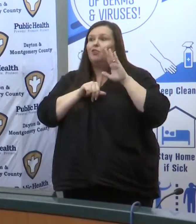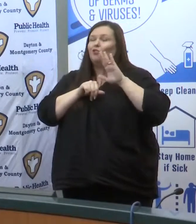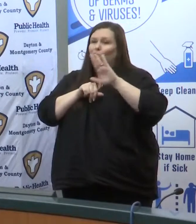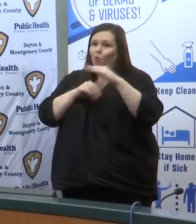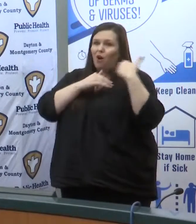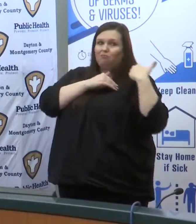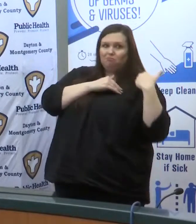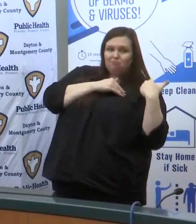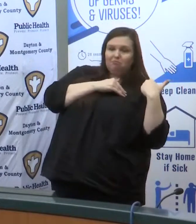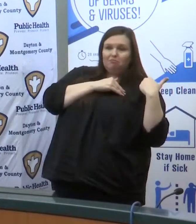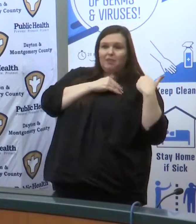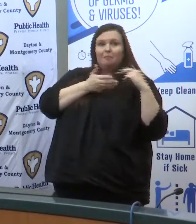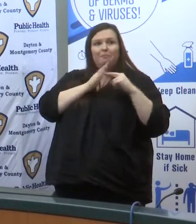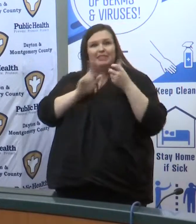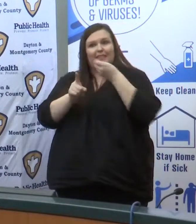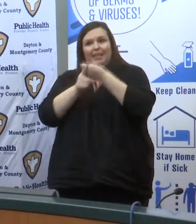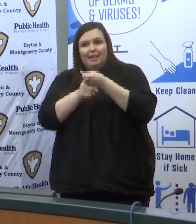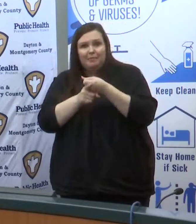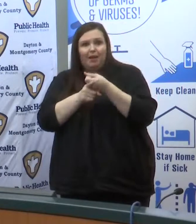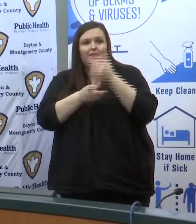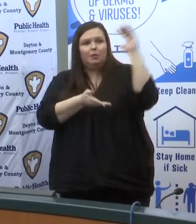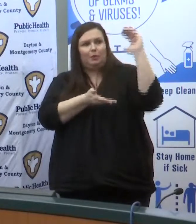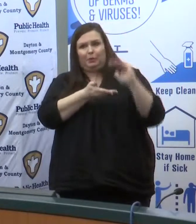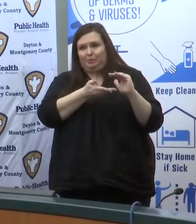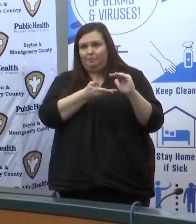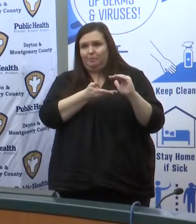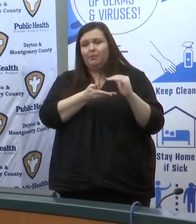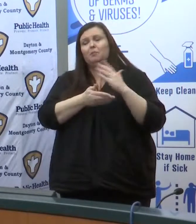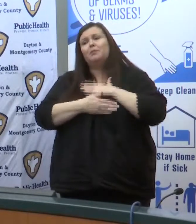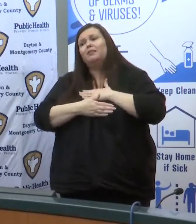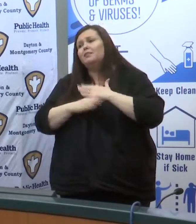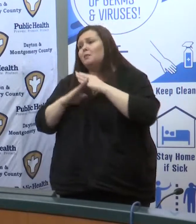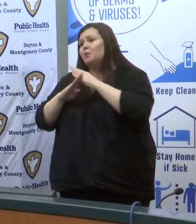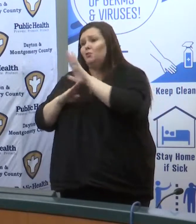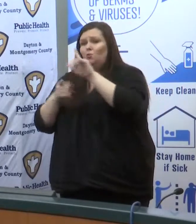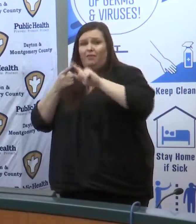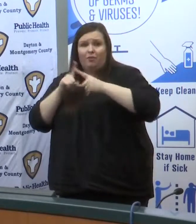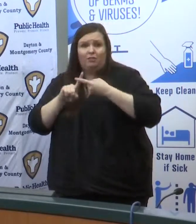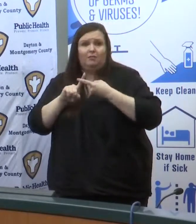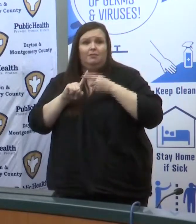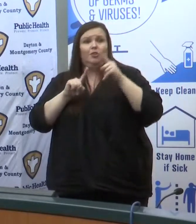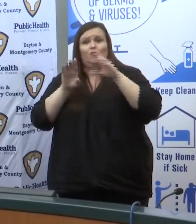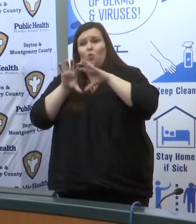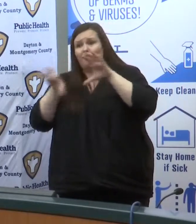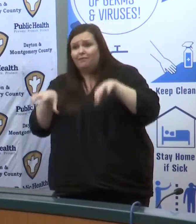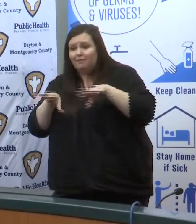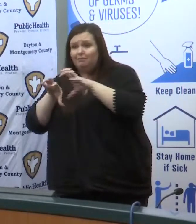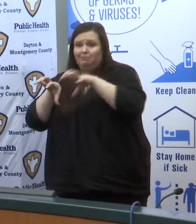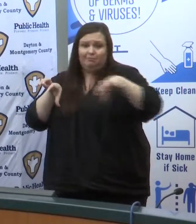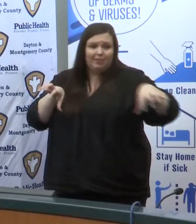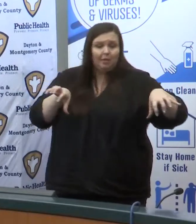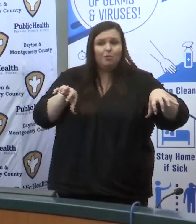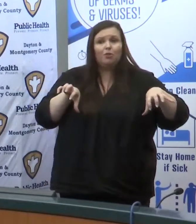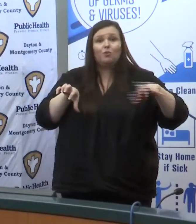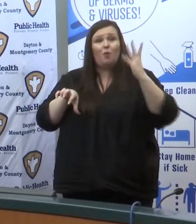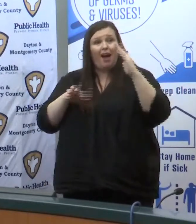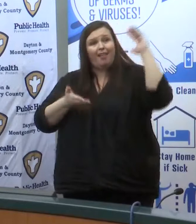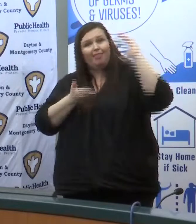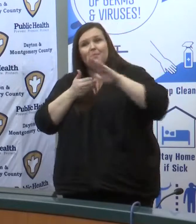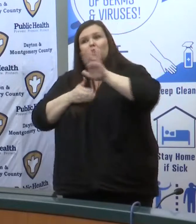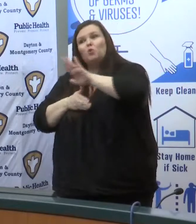lessen the impact on Greene County please protect your friends and your neighbors by limiting exposure